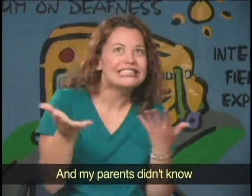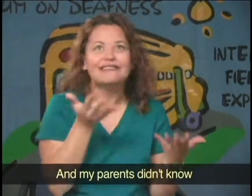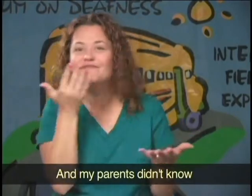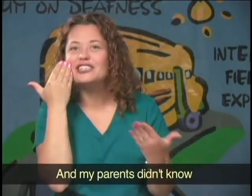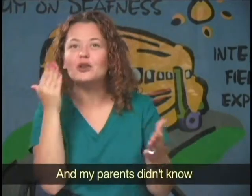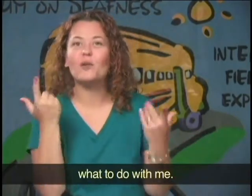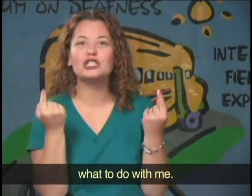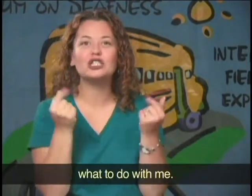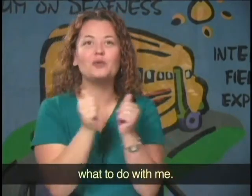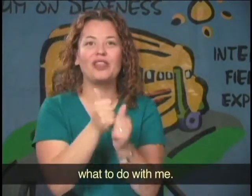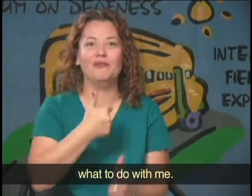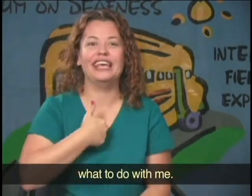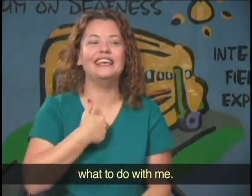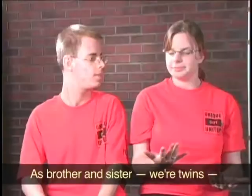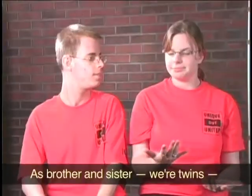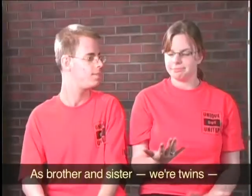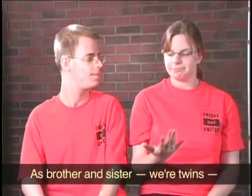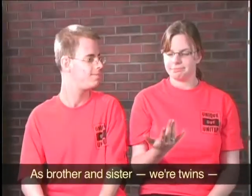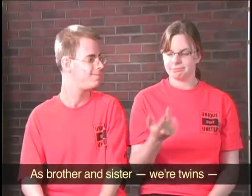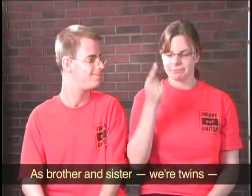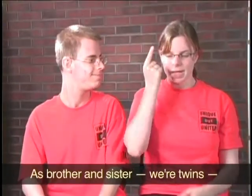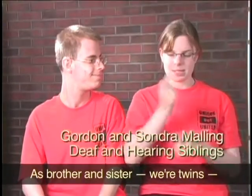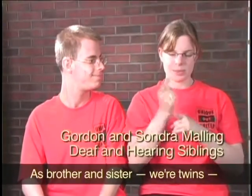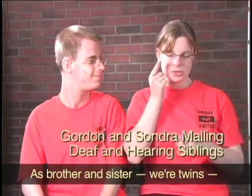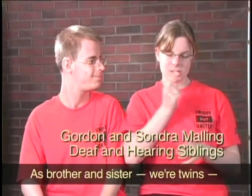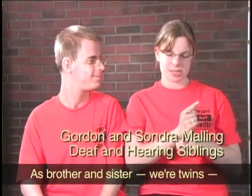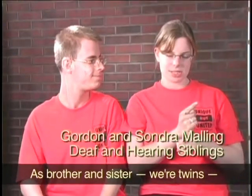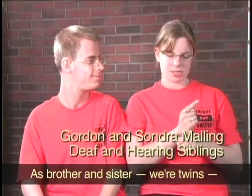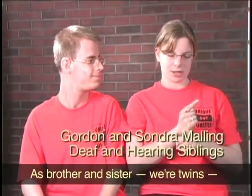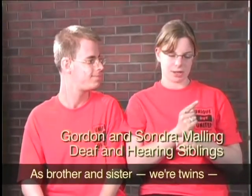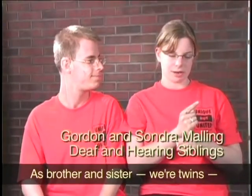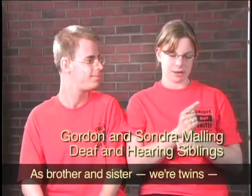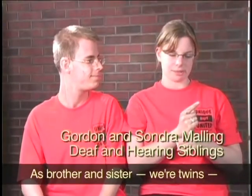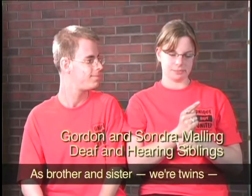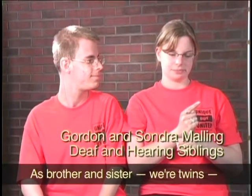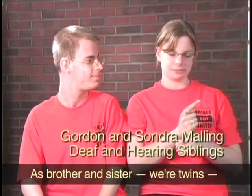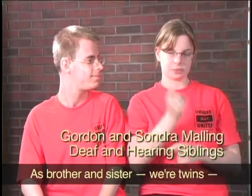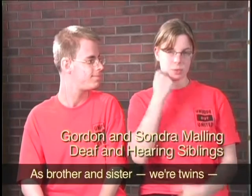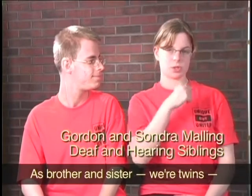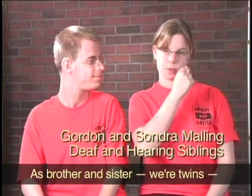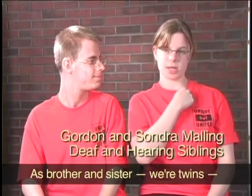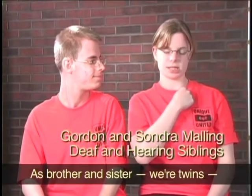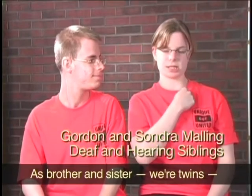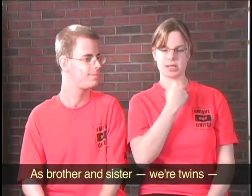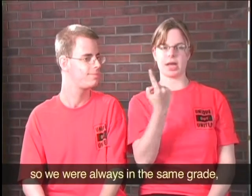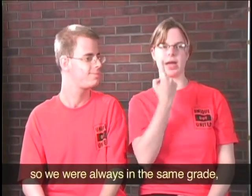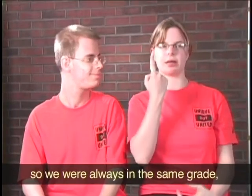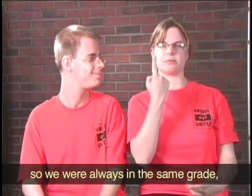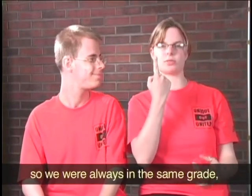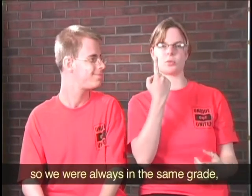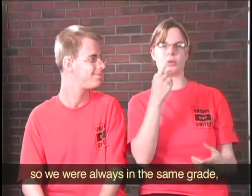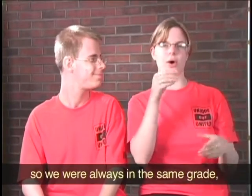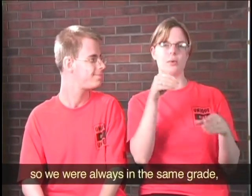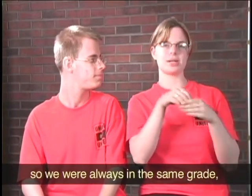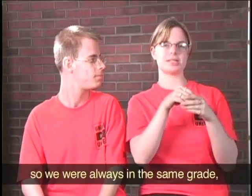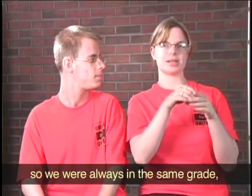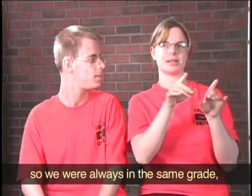didn't know what to do with me. As brother and sister we're twins and so we were always in